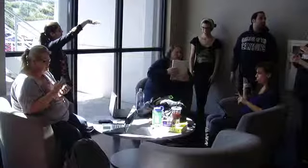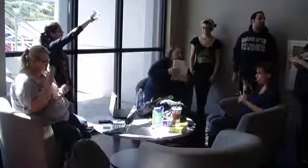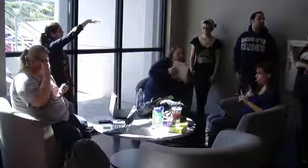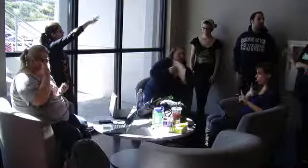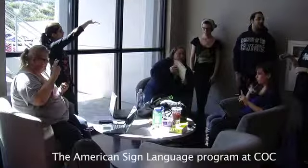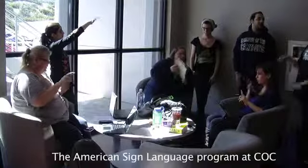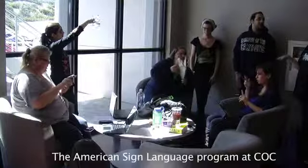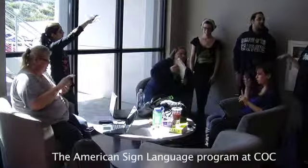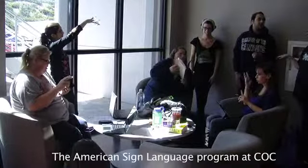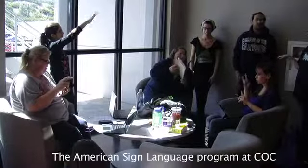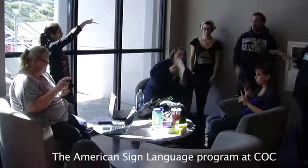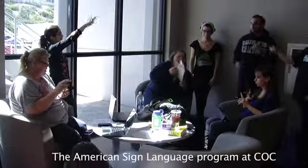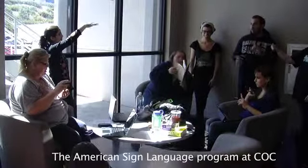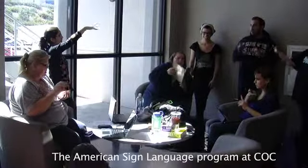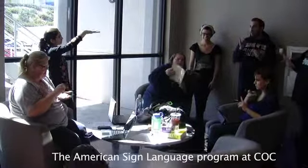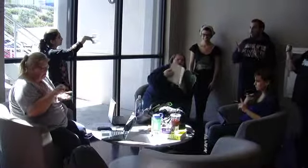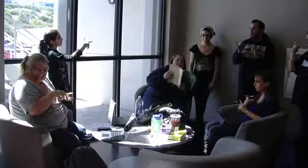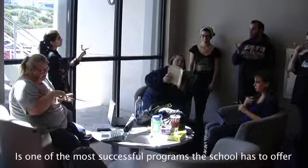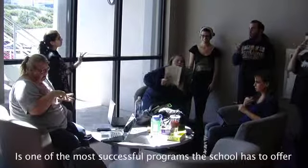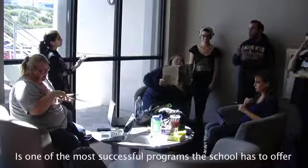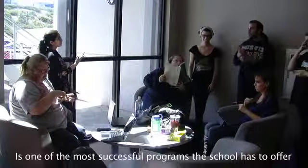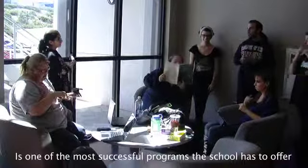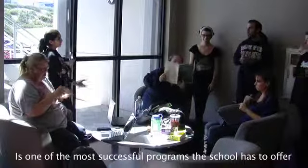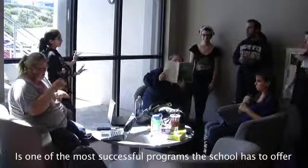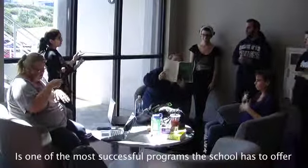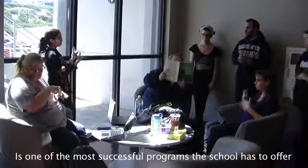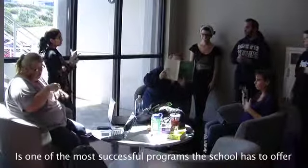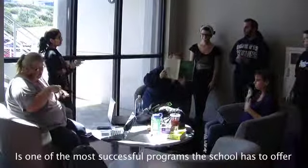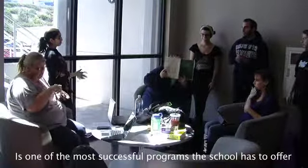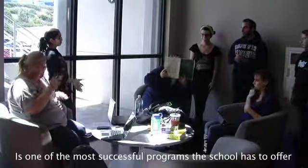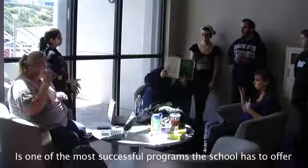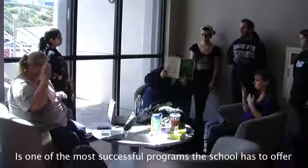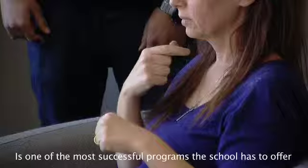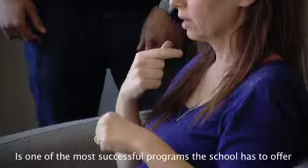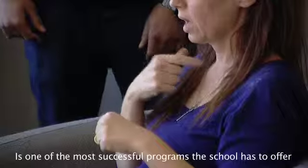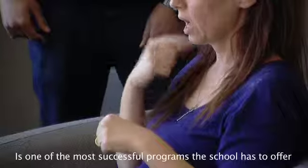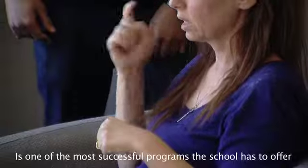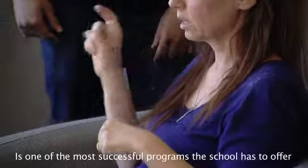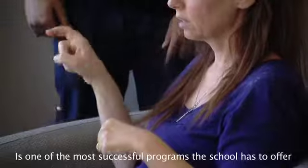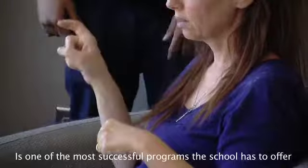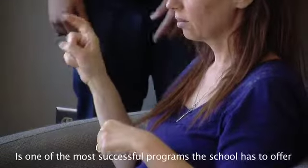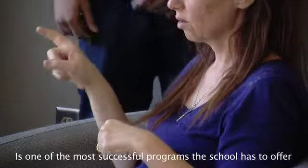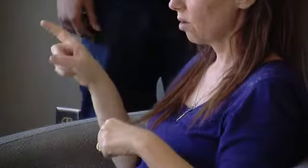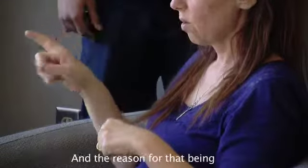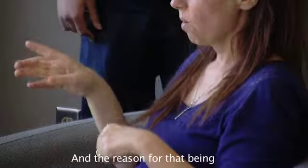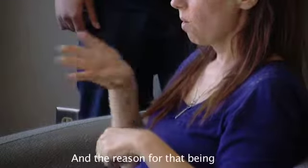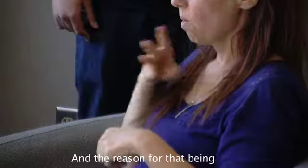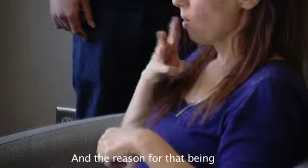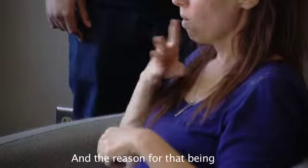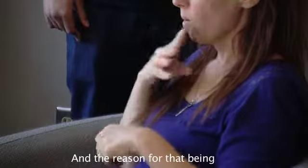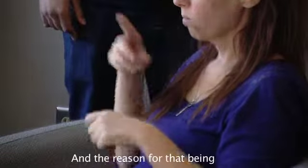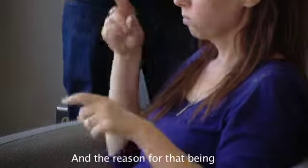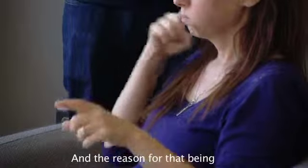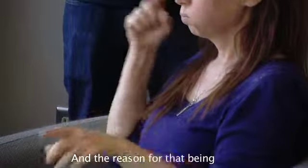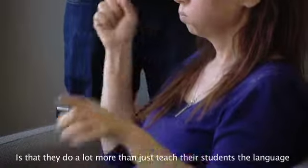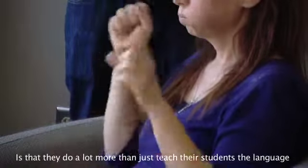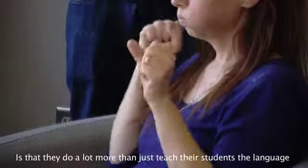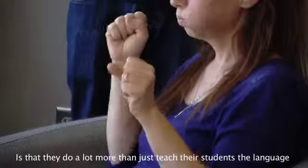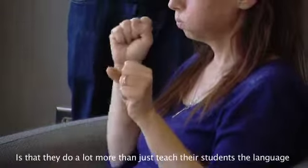The American Sign Language program at CLC is one of the most successful programs the school has to offer. And the reason for that being is that they do